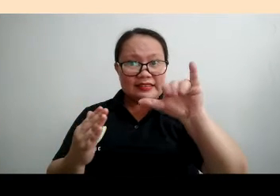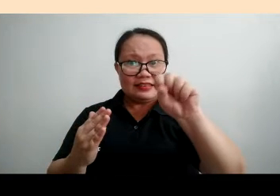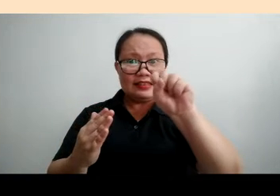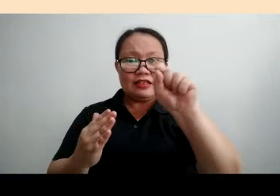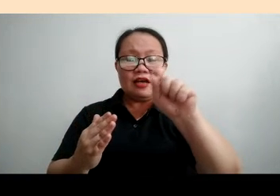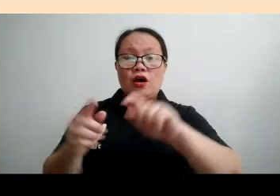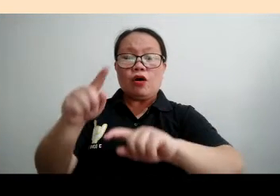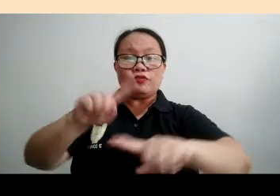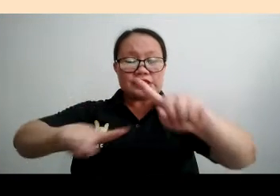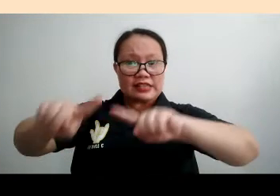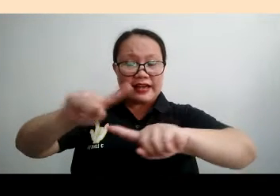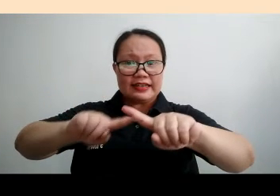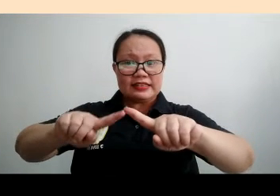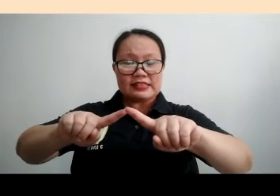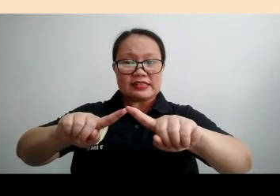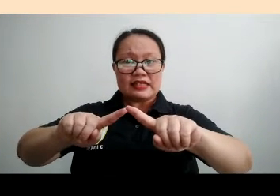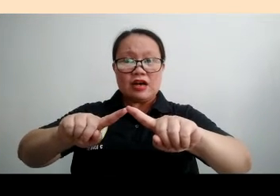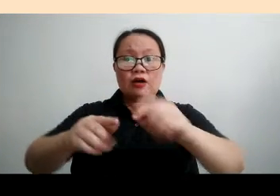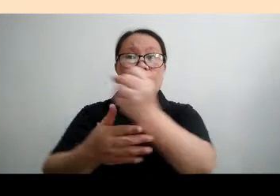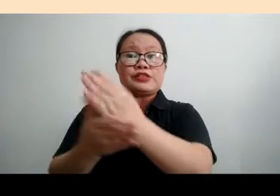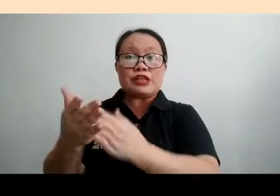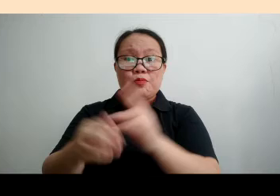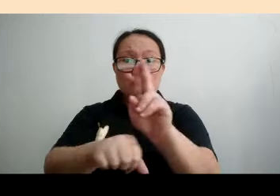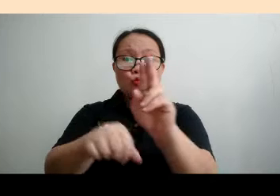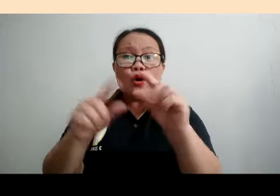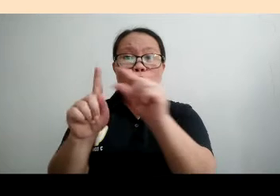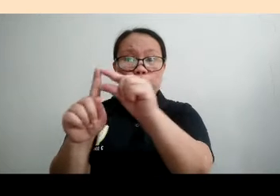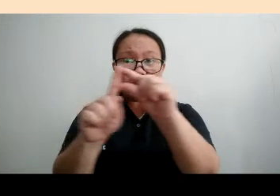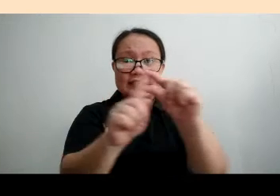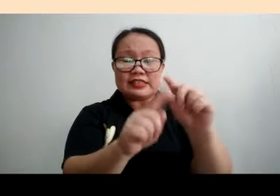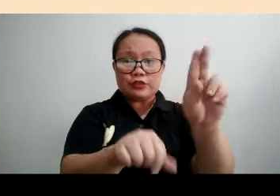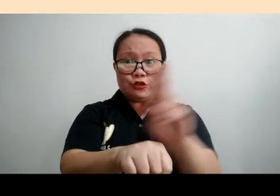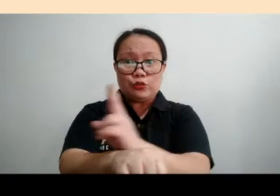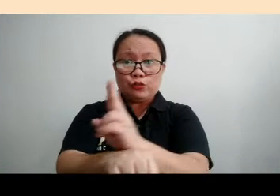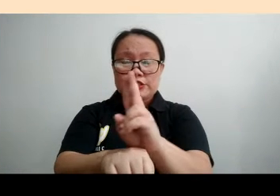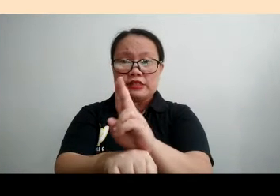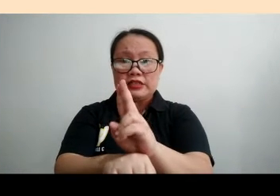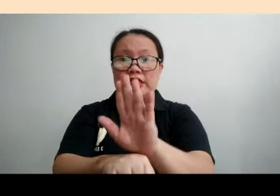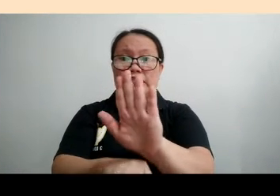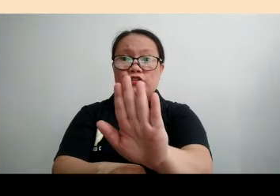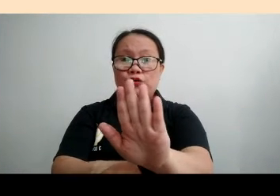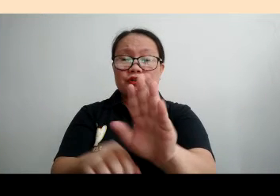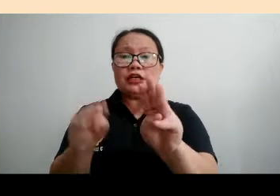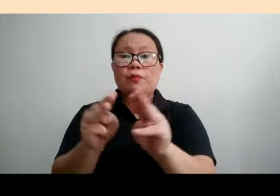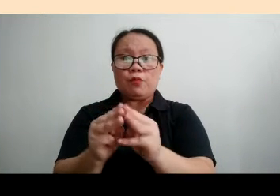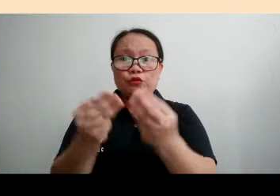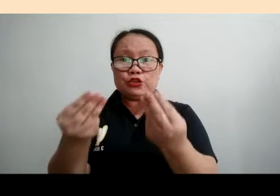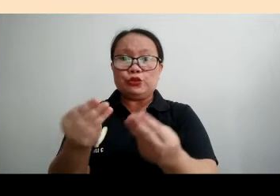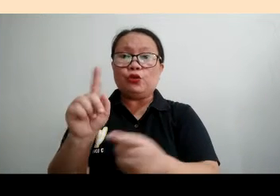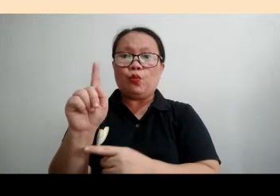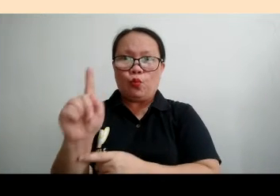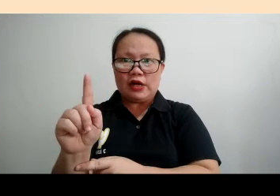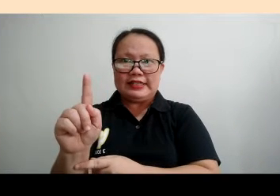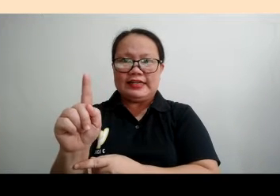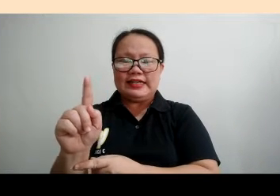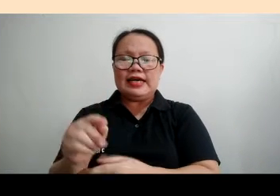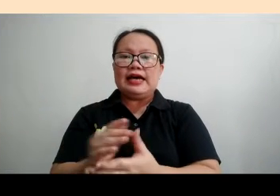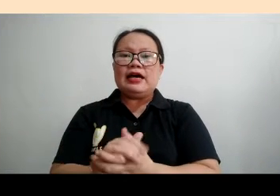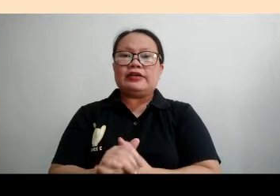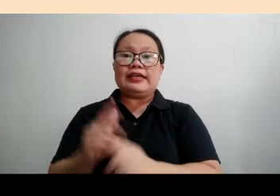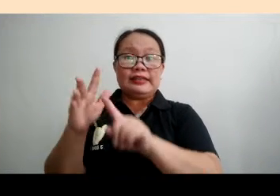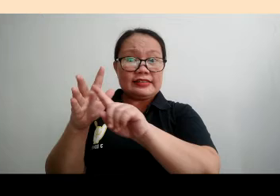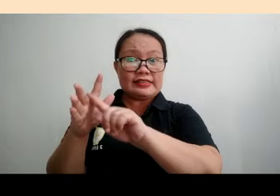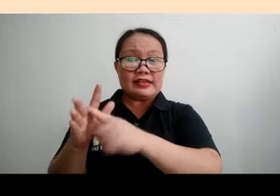of signs of some words used in your module 1.